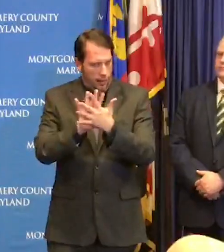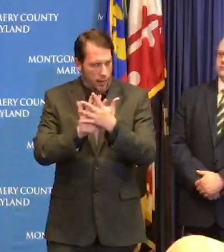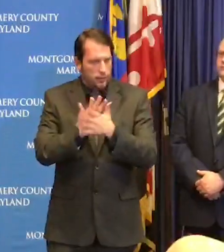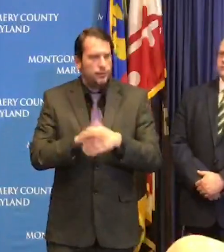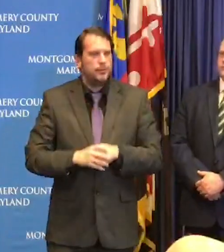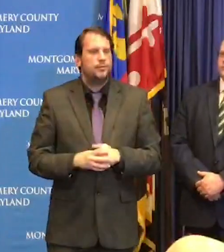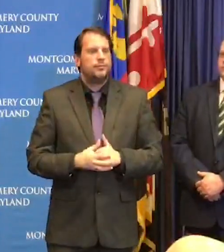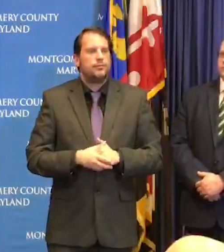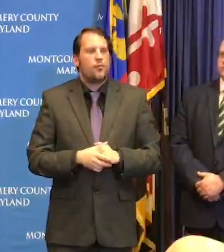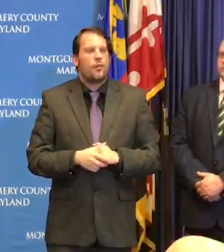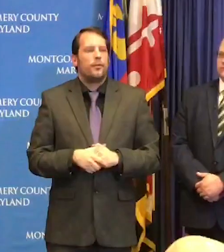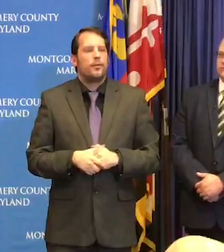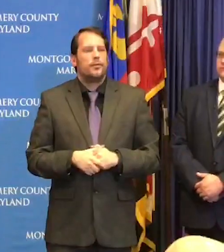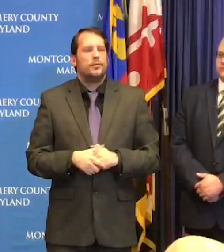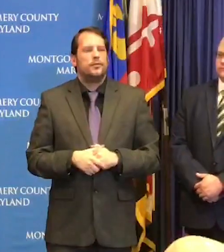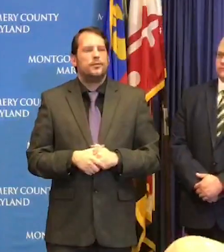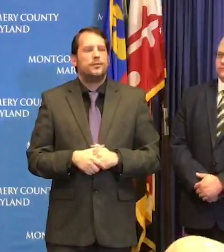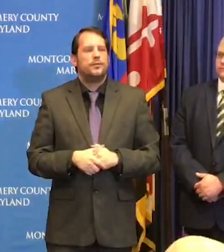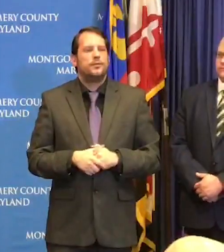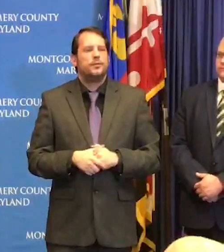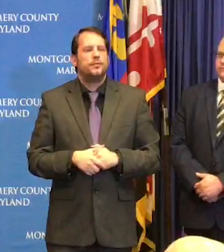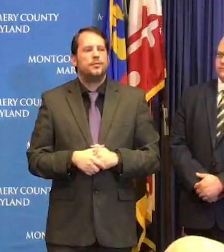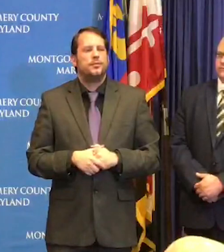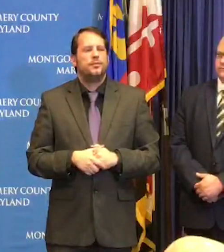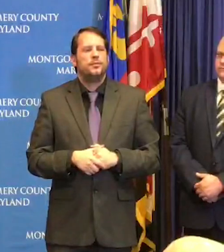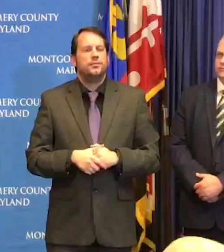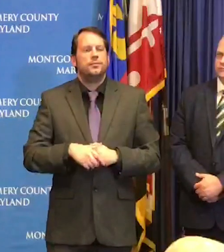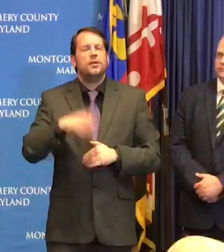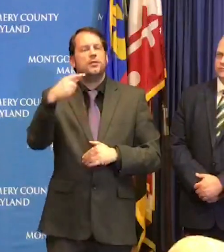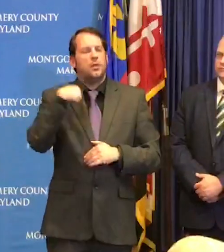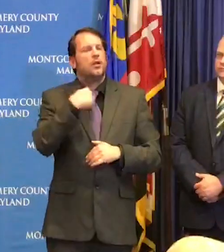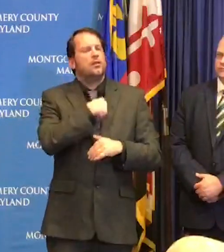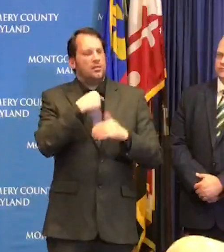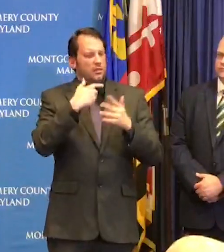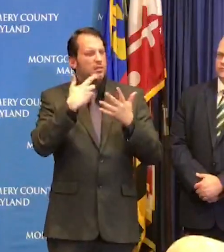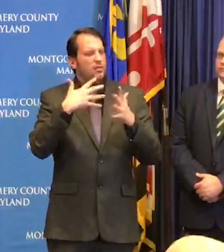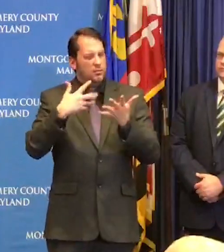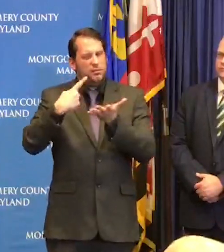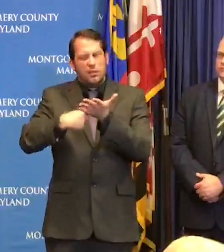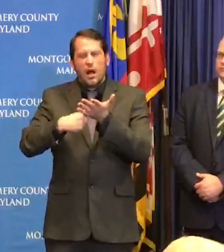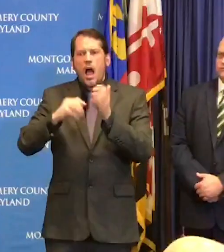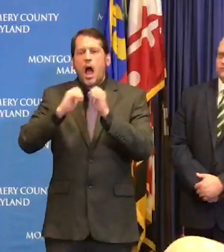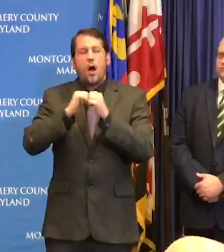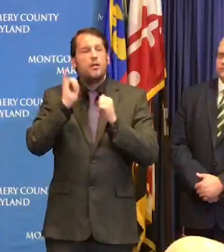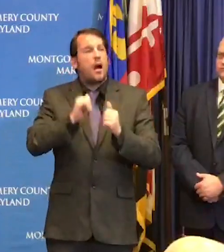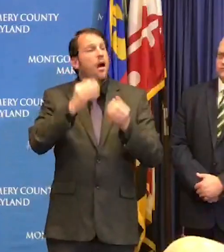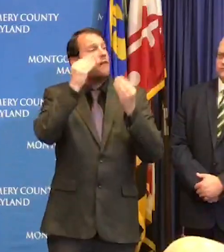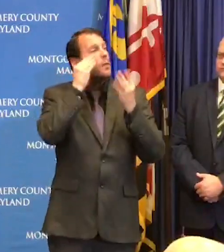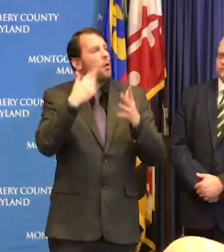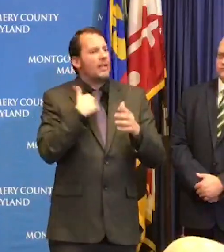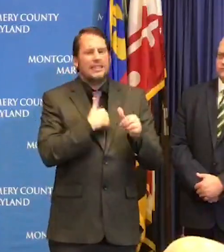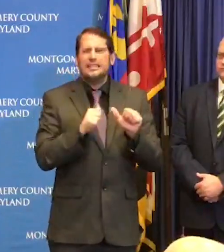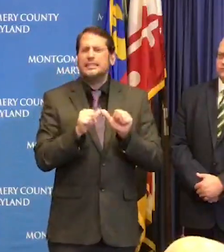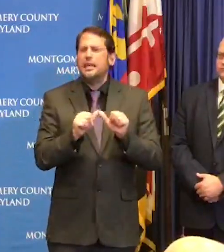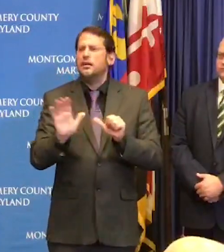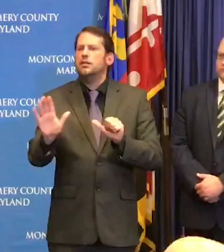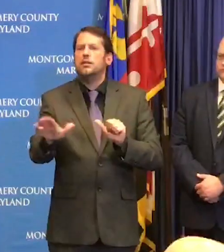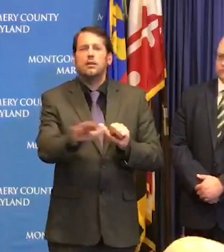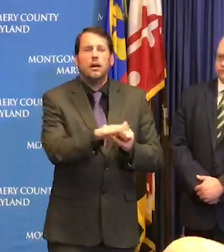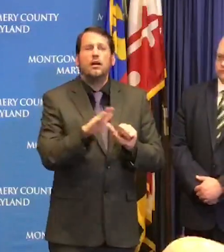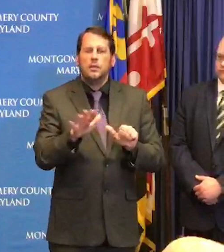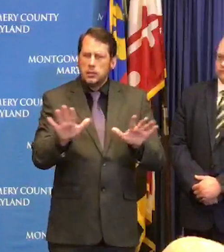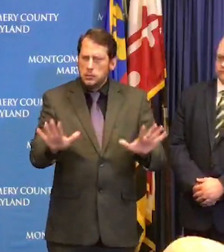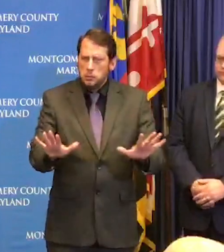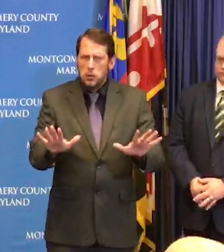can continue the message of providing that sense of assuredness and comfort to the community I know that some of the steps that they have taken